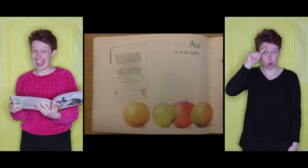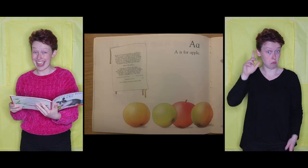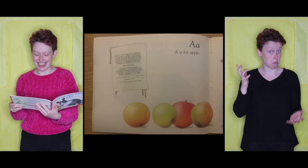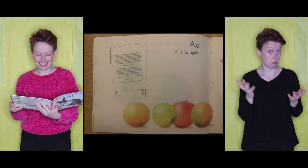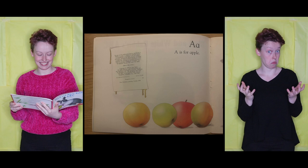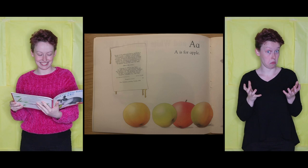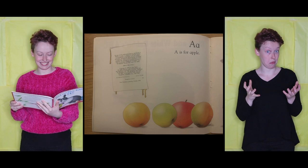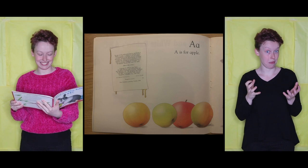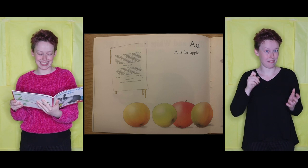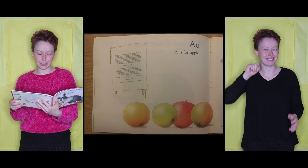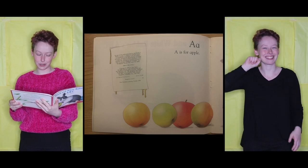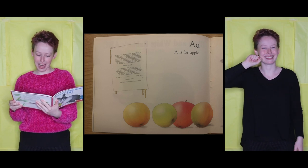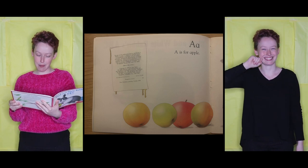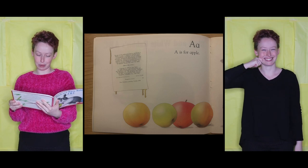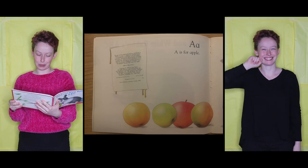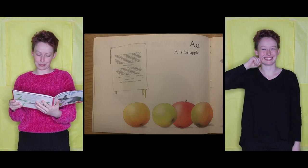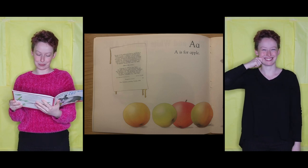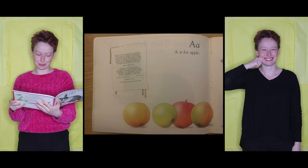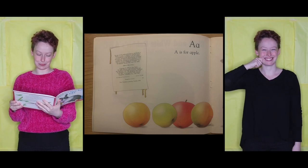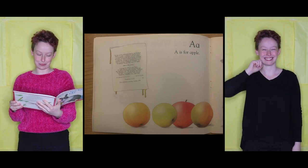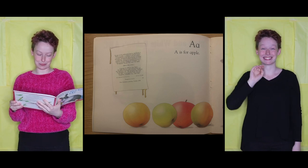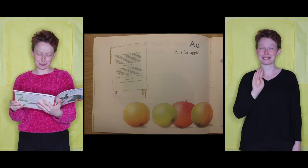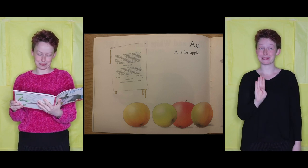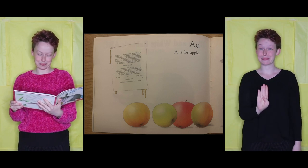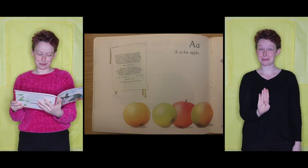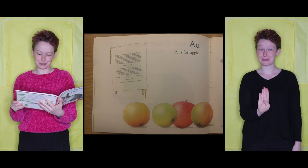A is for Apple.